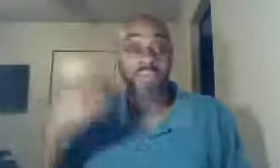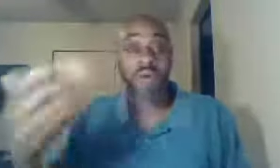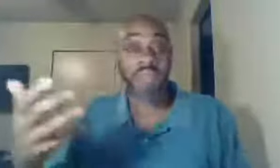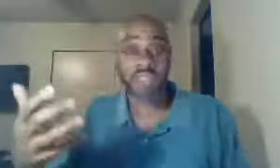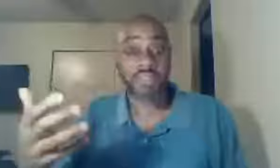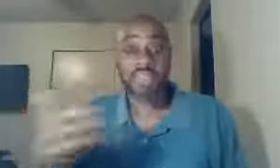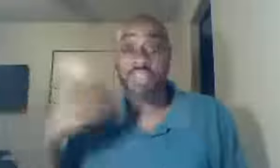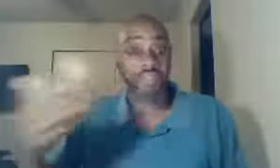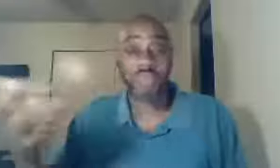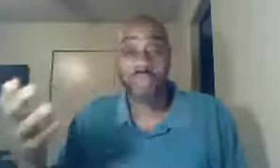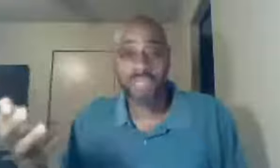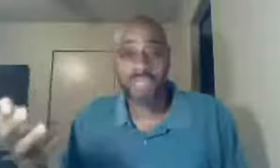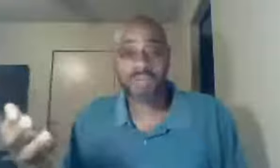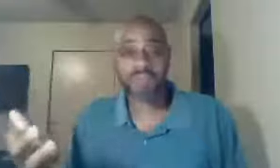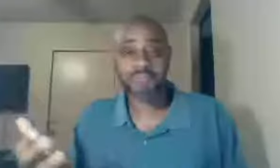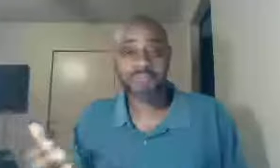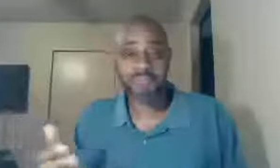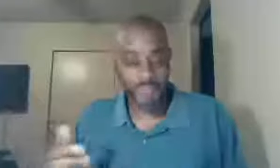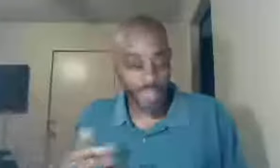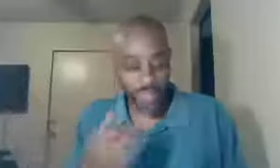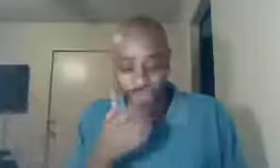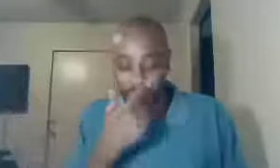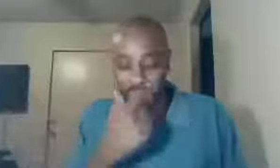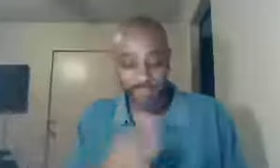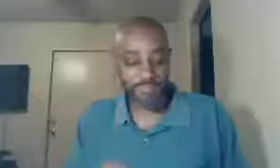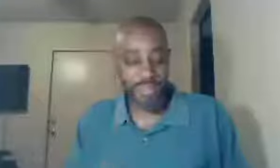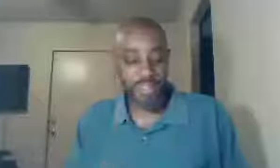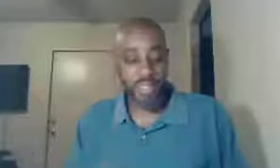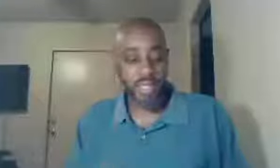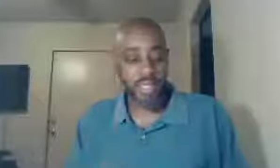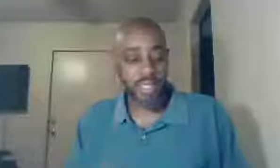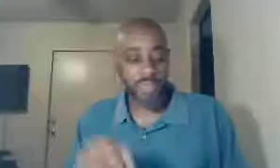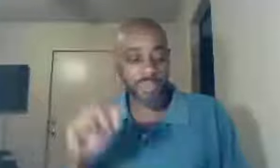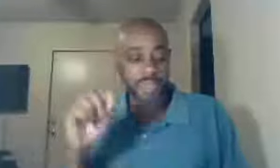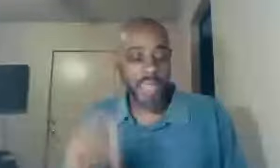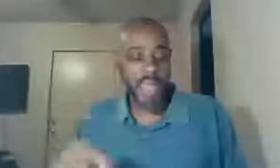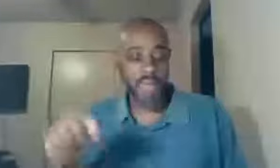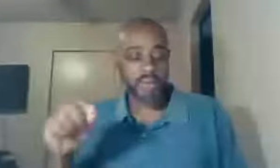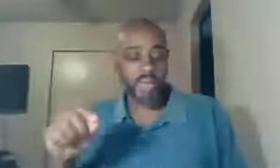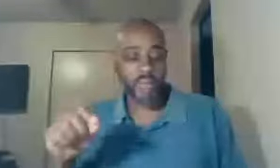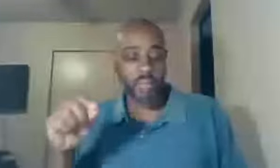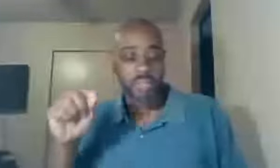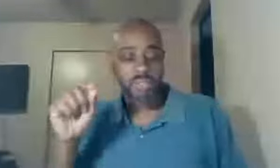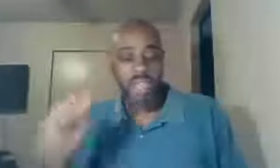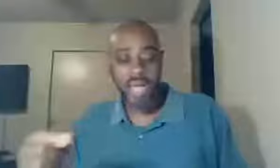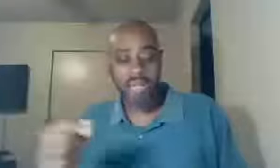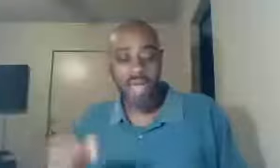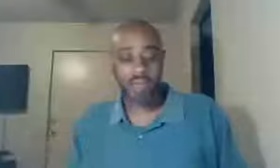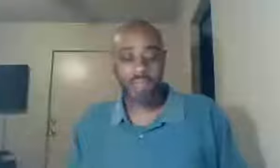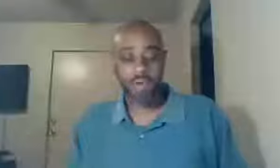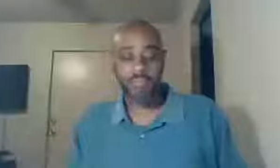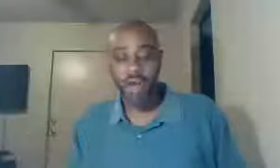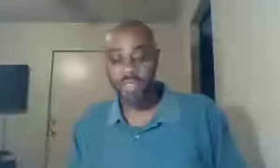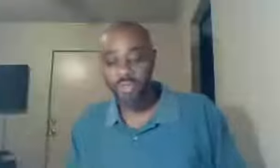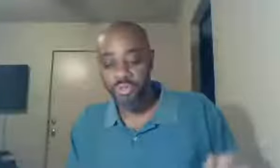formalism, it's just what they would do, it was what they would do, anyway, how would John Calvin, or Martin Luther,